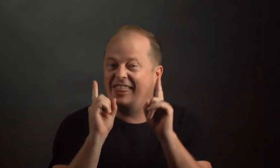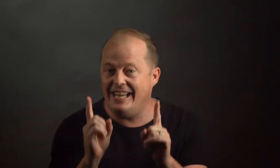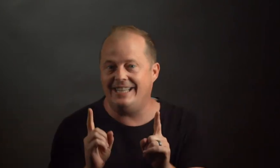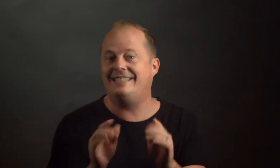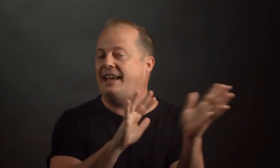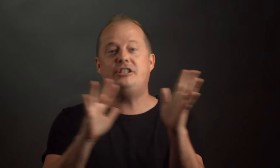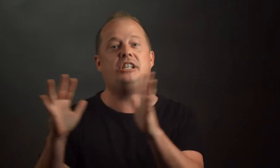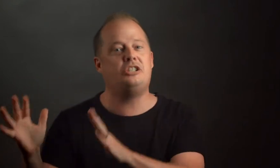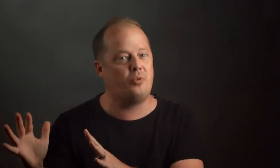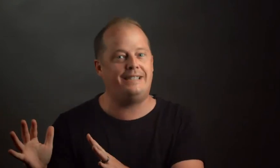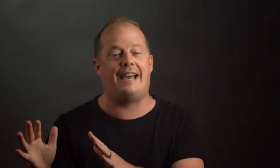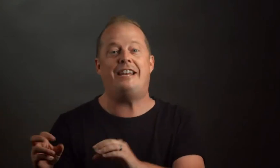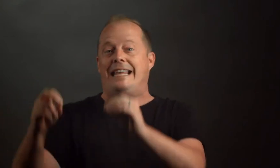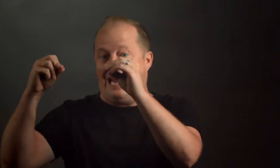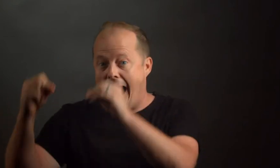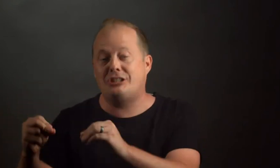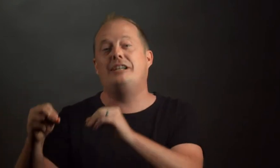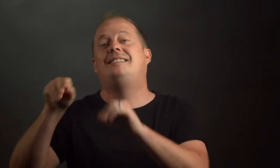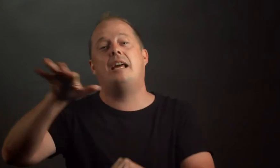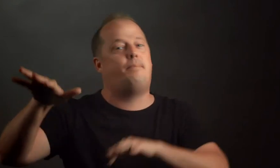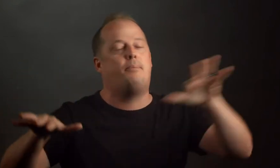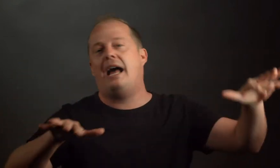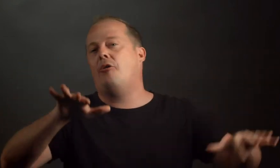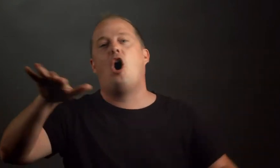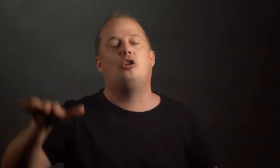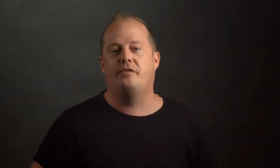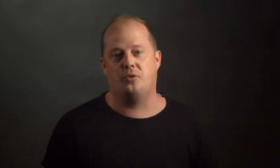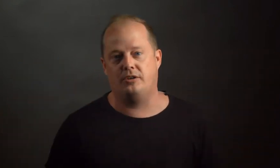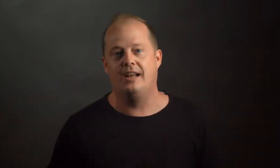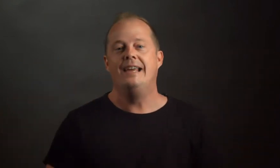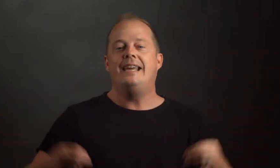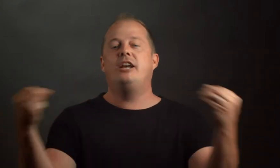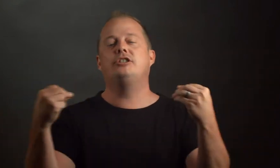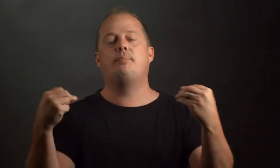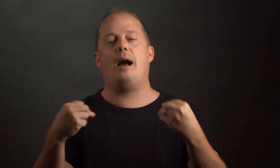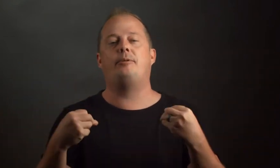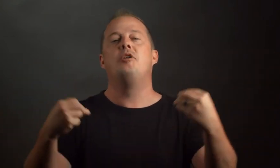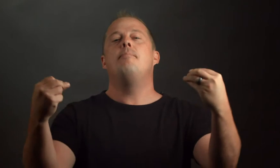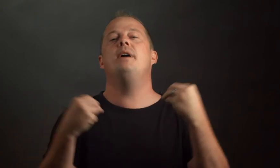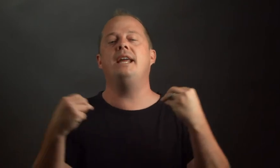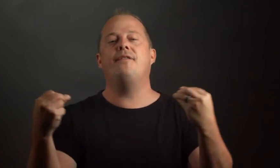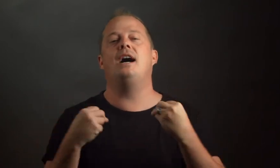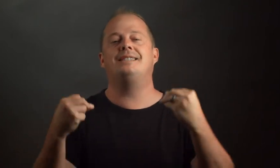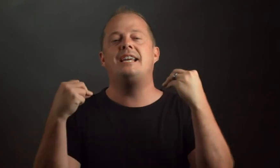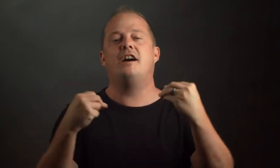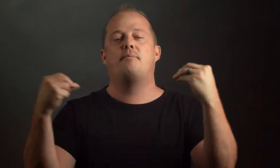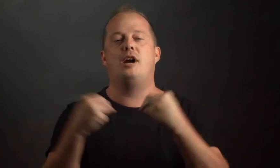then 1727 they actually sent people out all over the world here's the problem many of us think of prayer